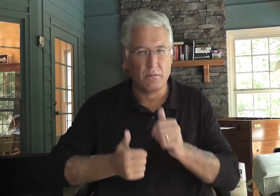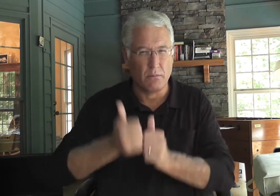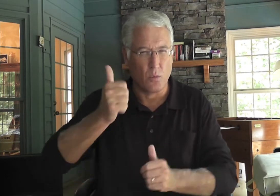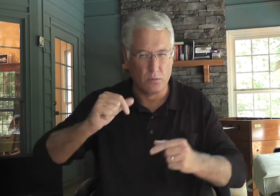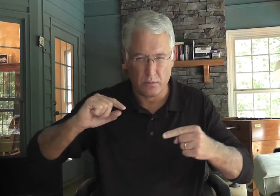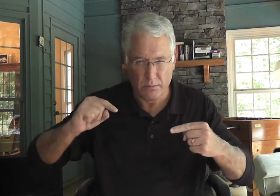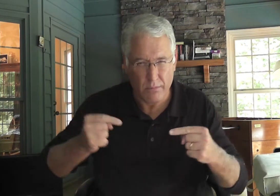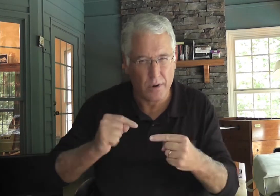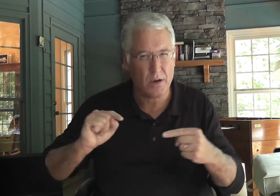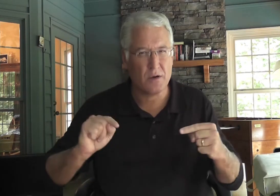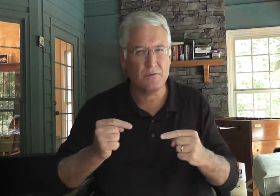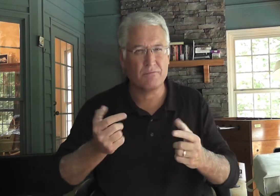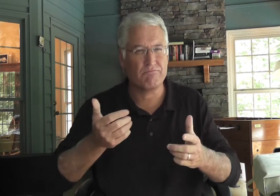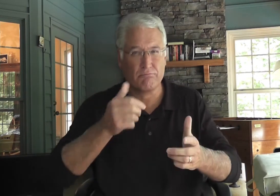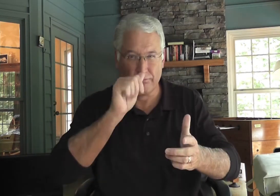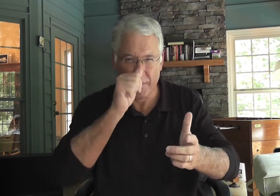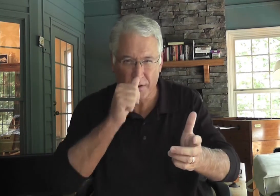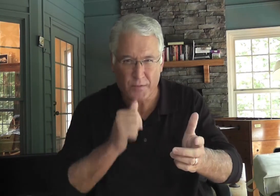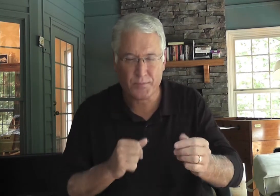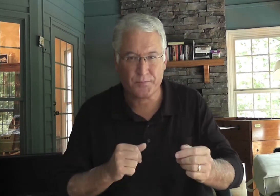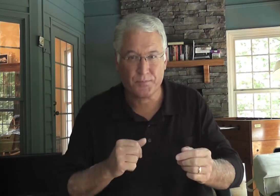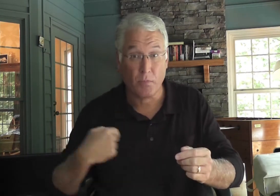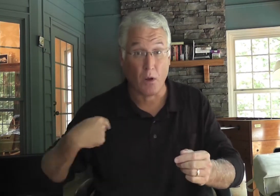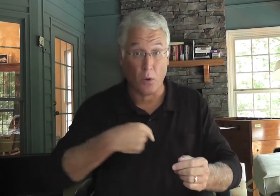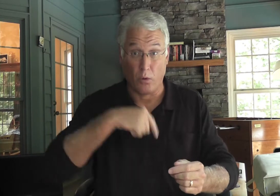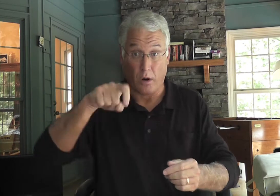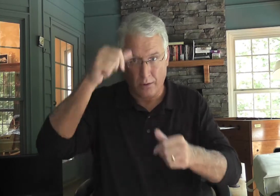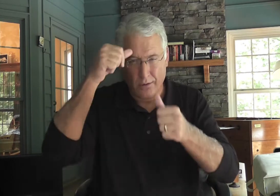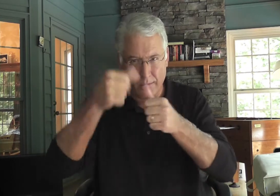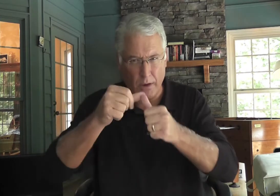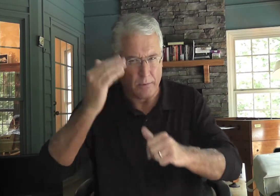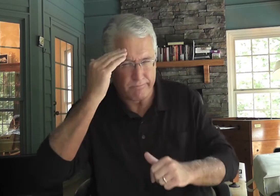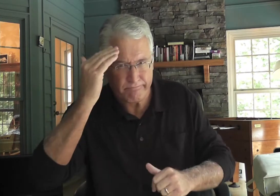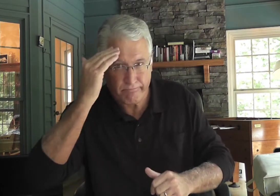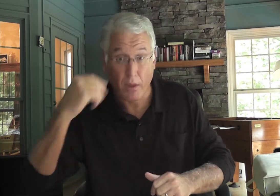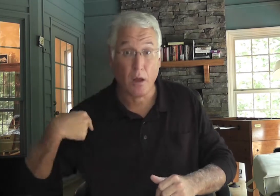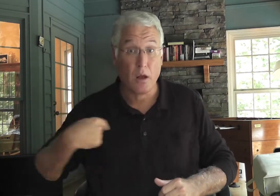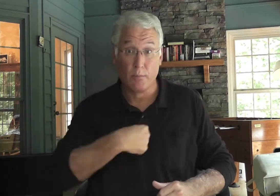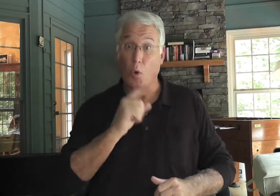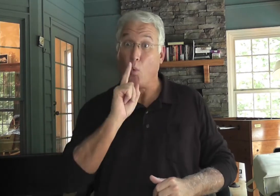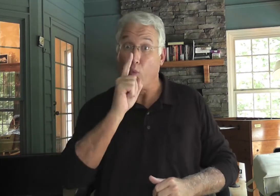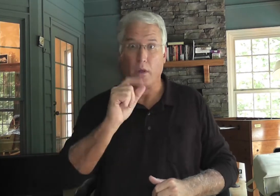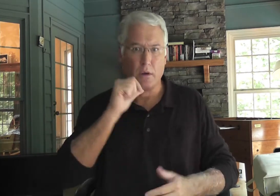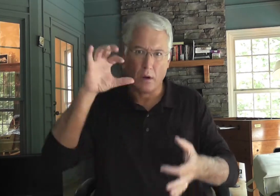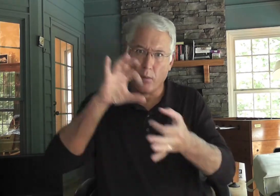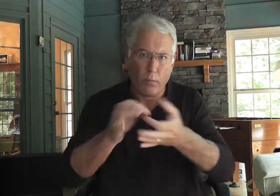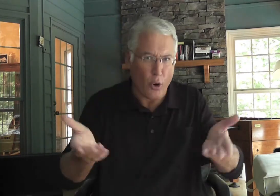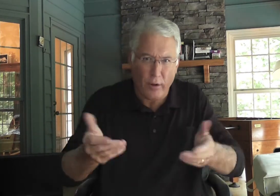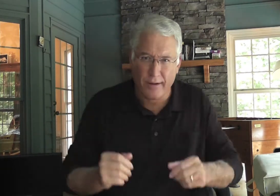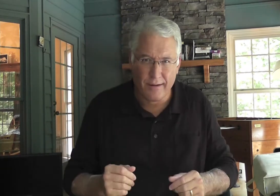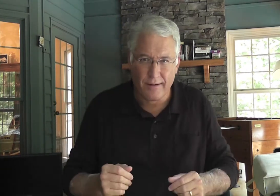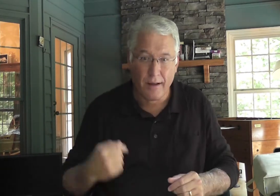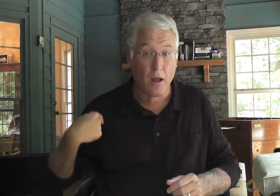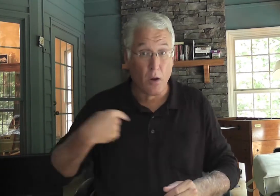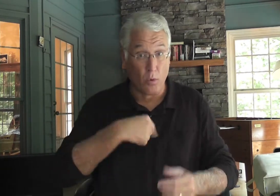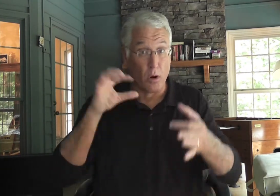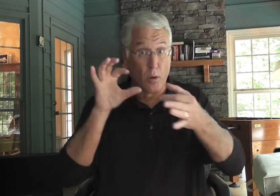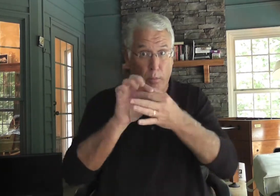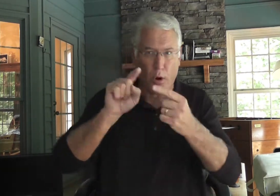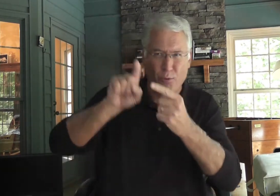When we feel the most pain and suffering, we need to remember that we are really, we are really not